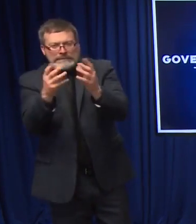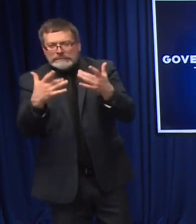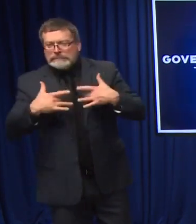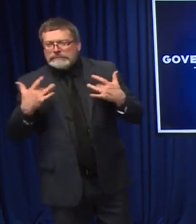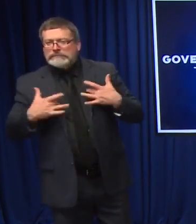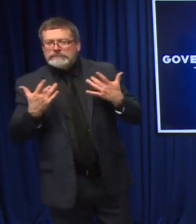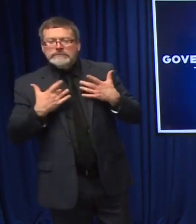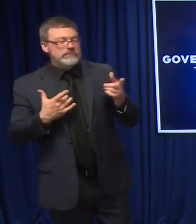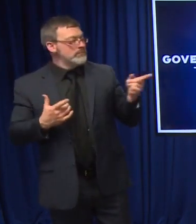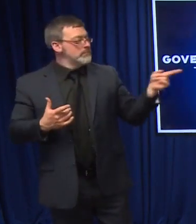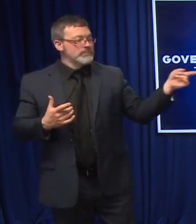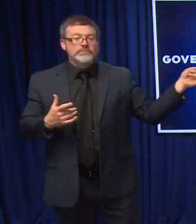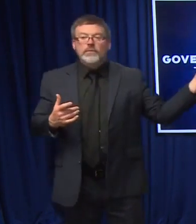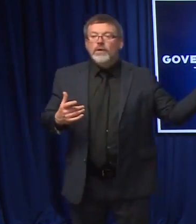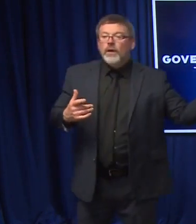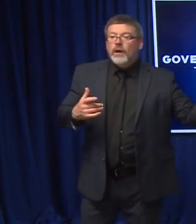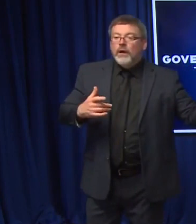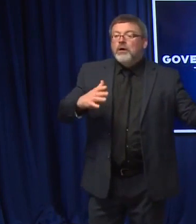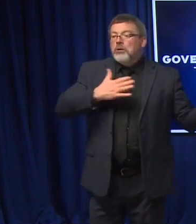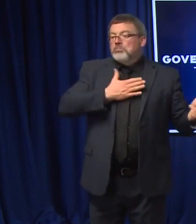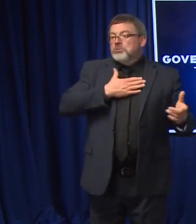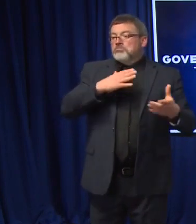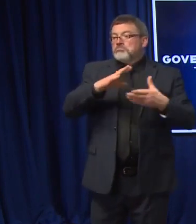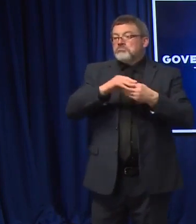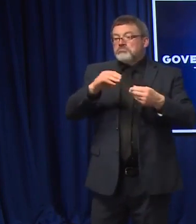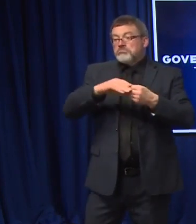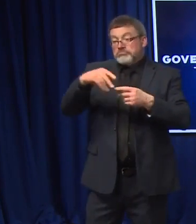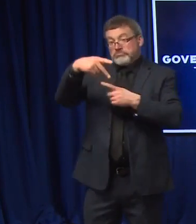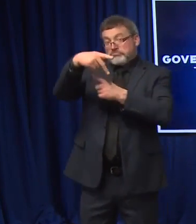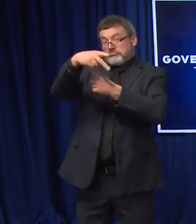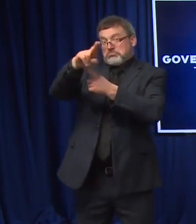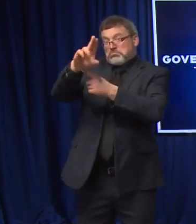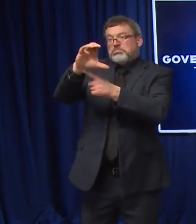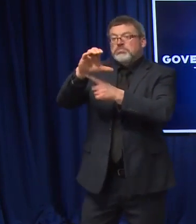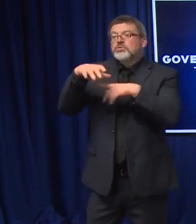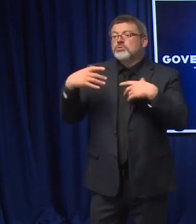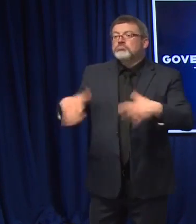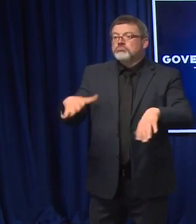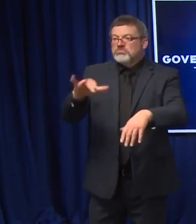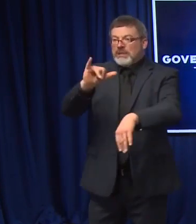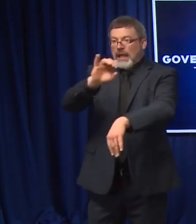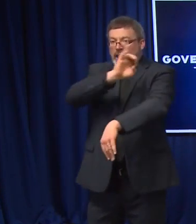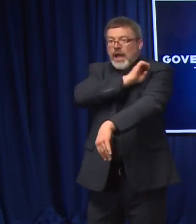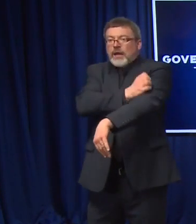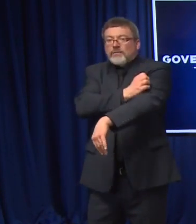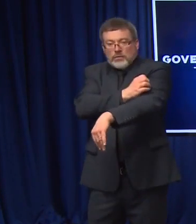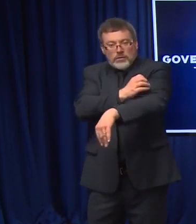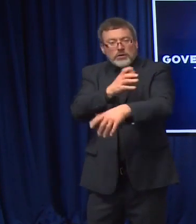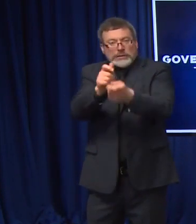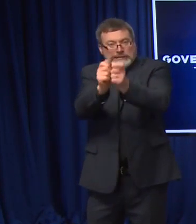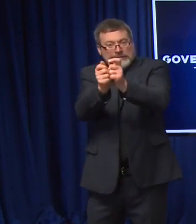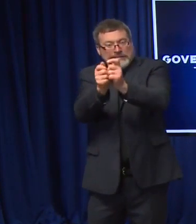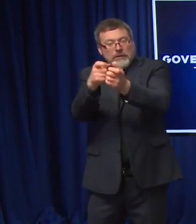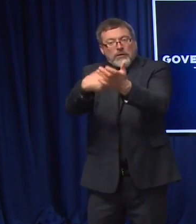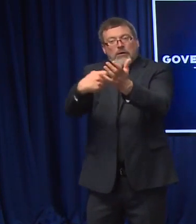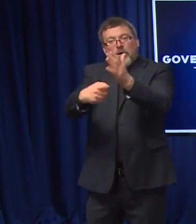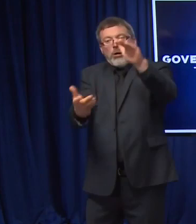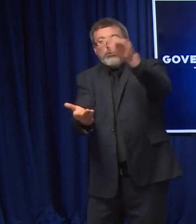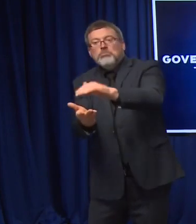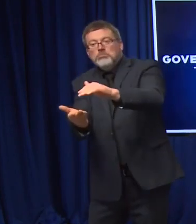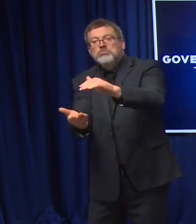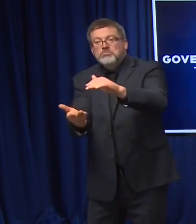aspects there. I definitely appreciate the PUC is looking at keeping energy rates low at a time when fuel rates and energy rates are